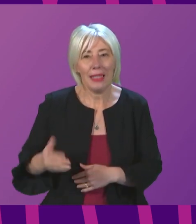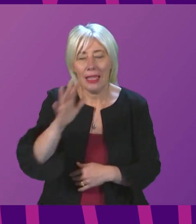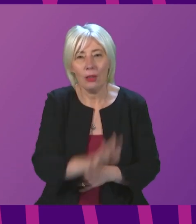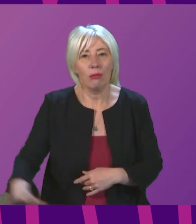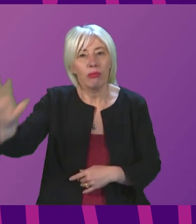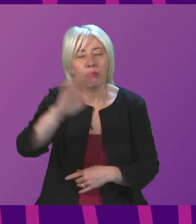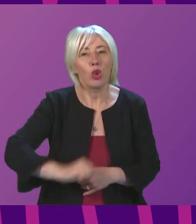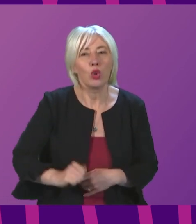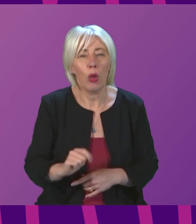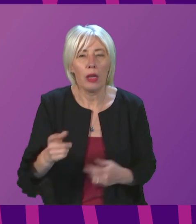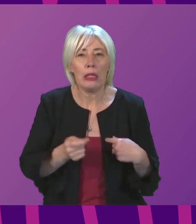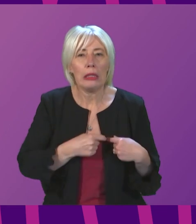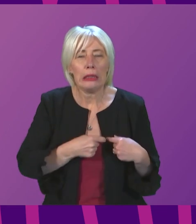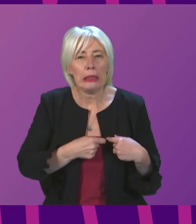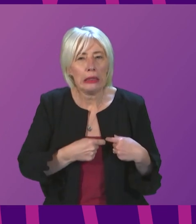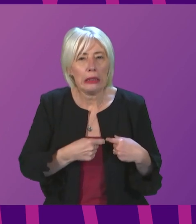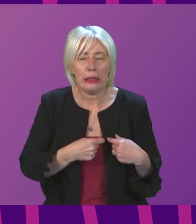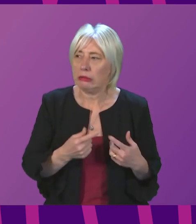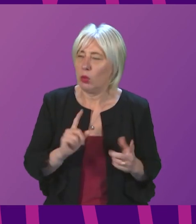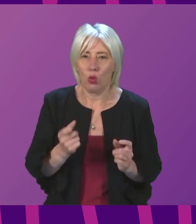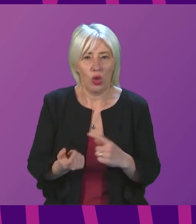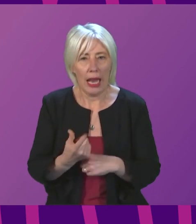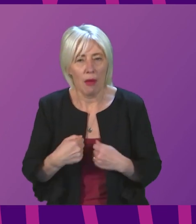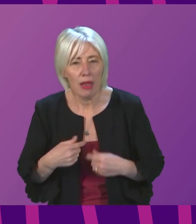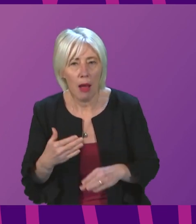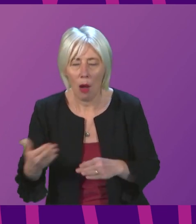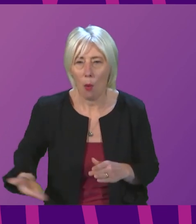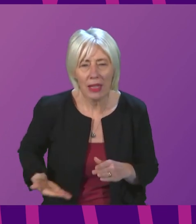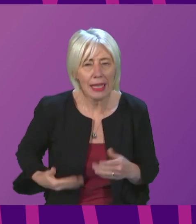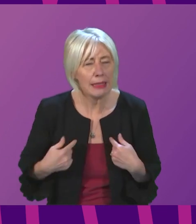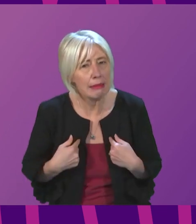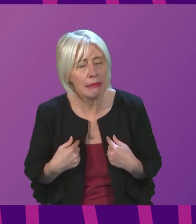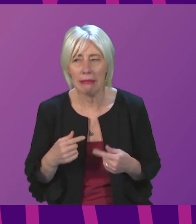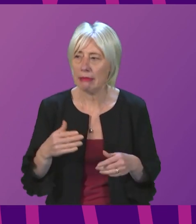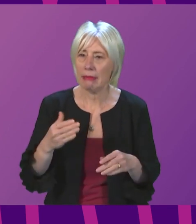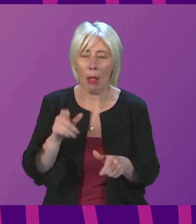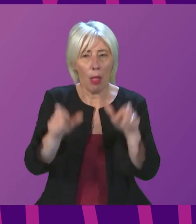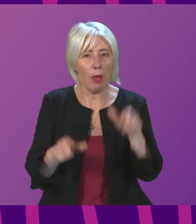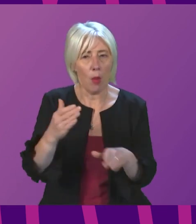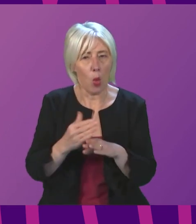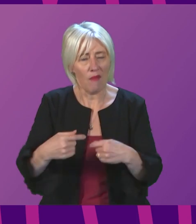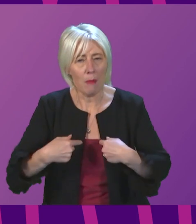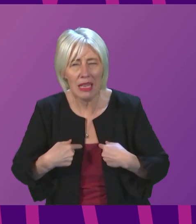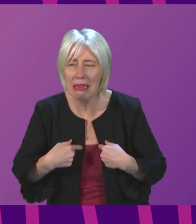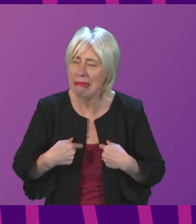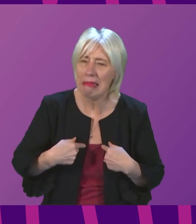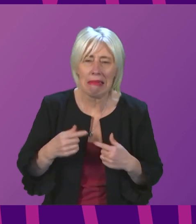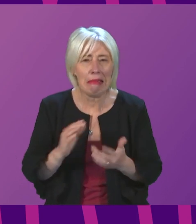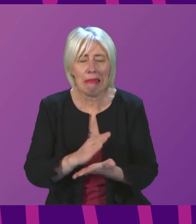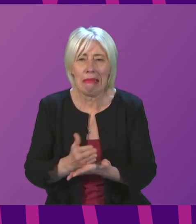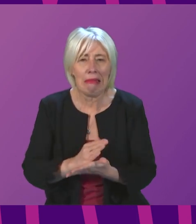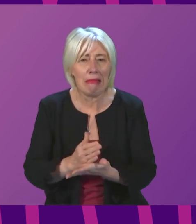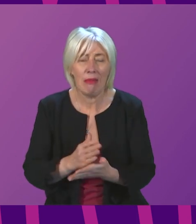country who are anxious about what is going to happen to their business, what is going to happen to their employees, and what they will not appreciate